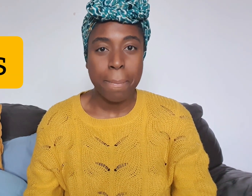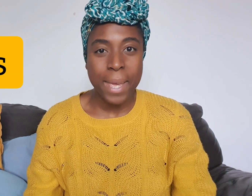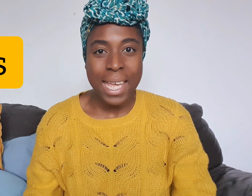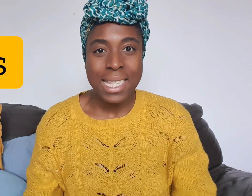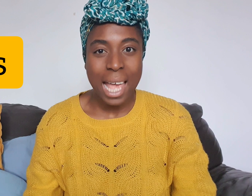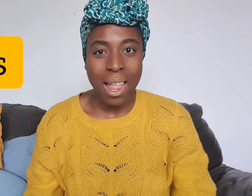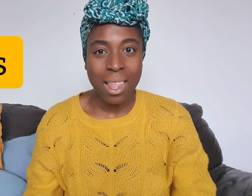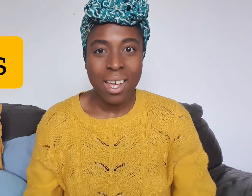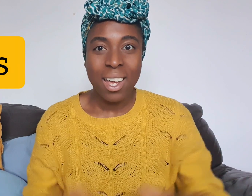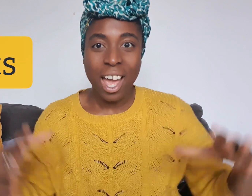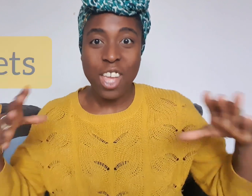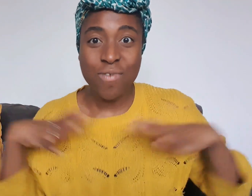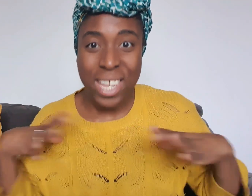BSL. Are you ready?